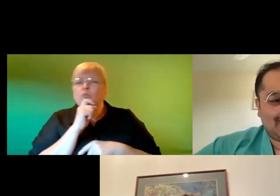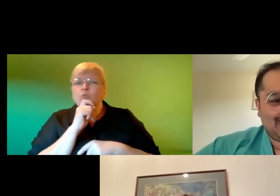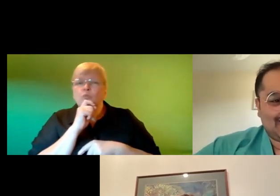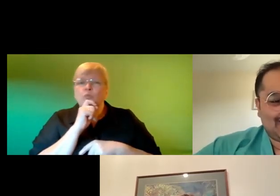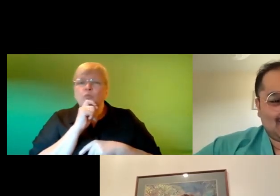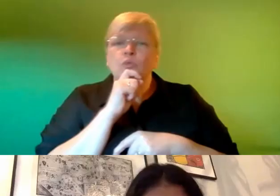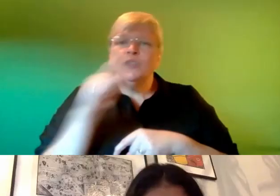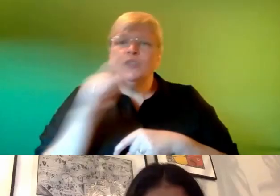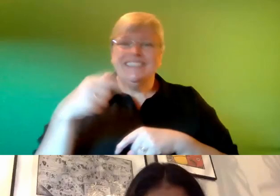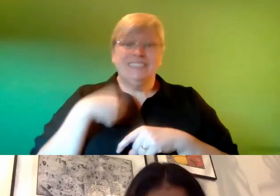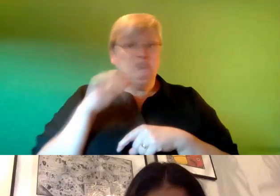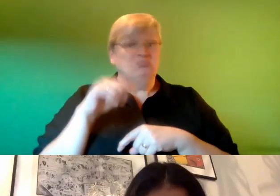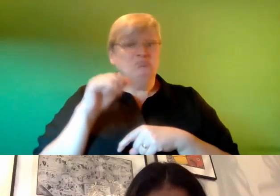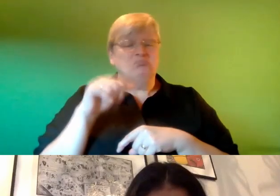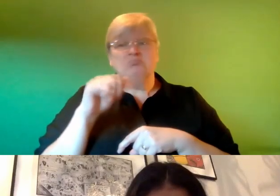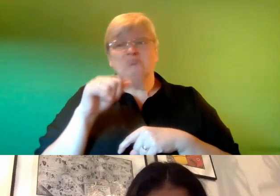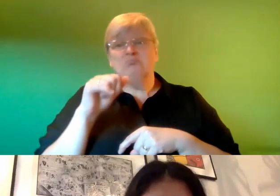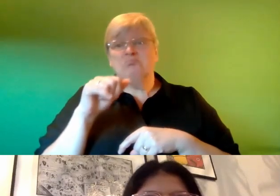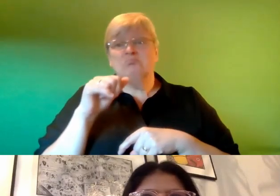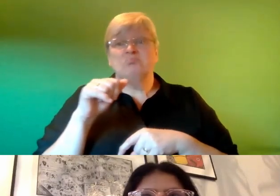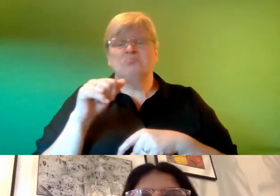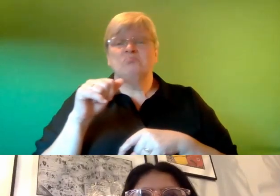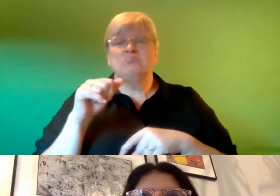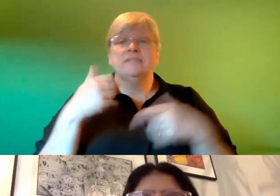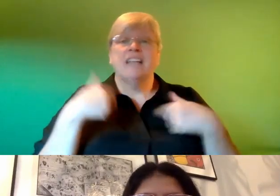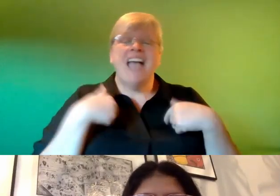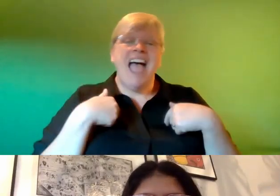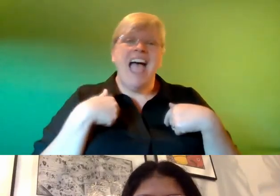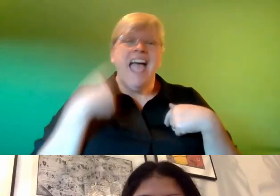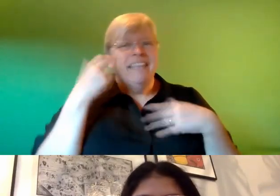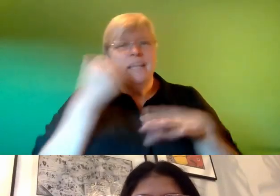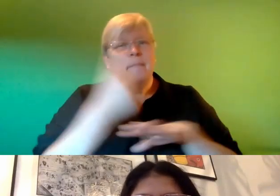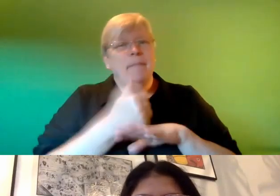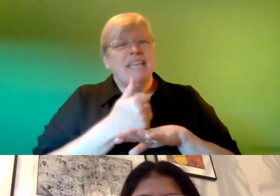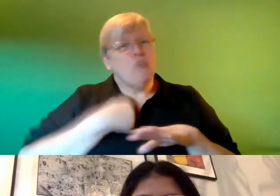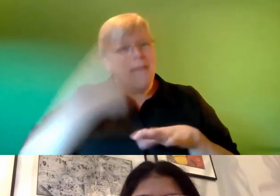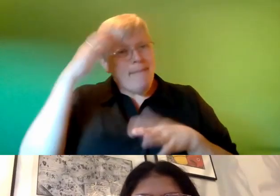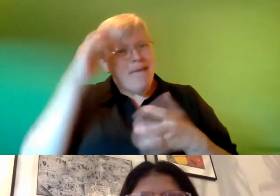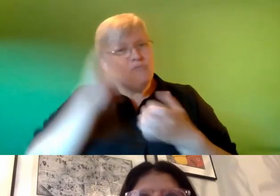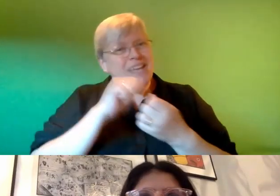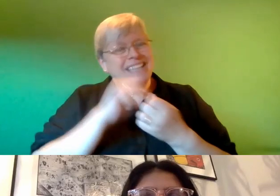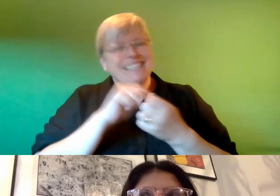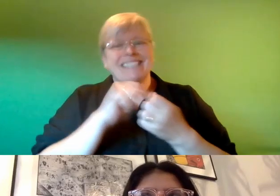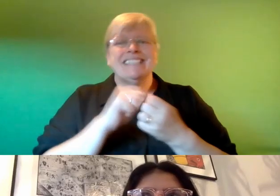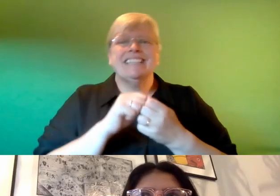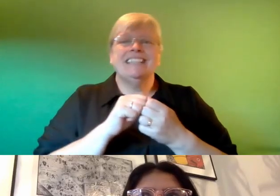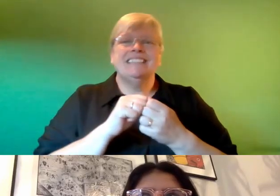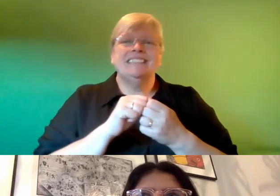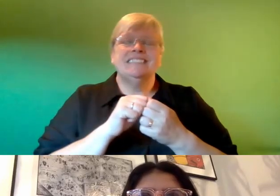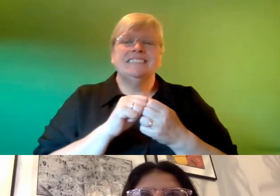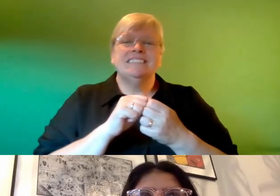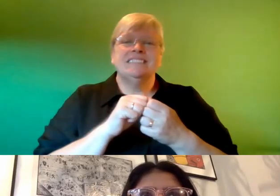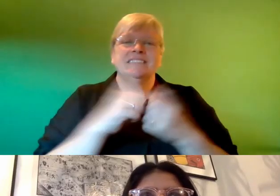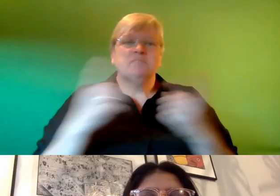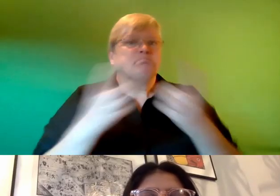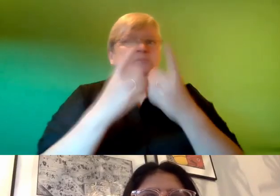um yeah i um i think it's based on my memories really um and encounters that i've had